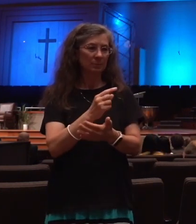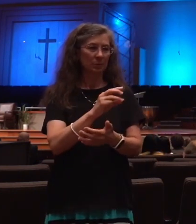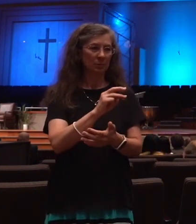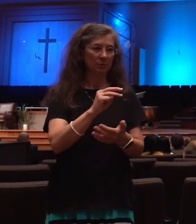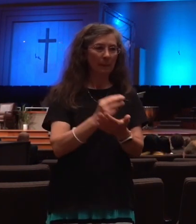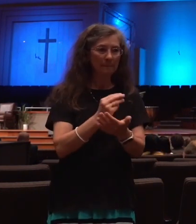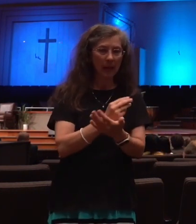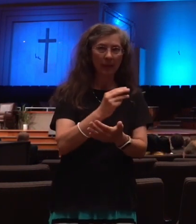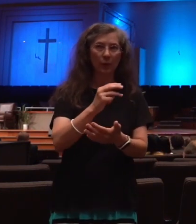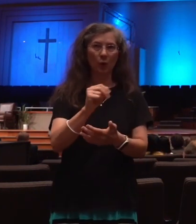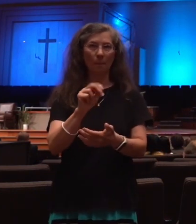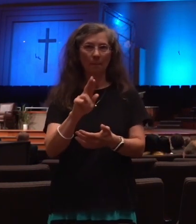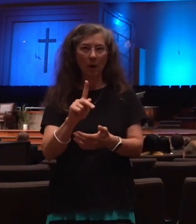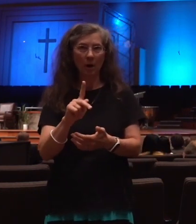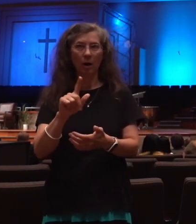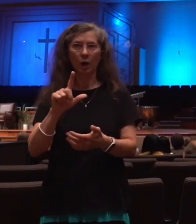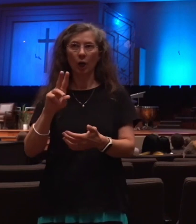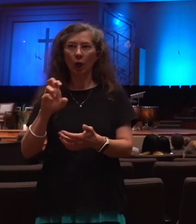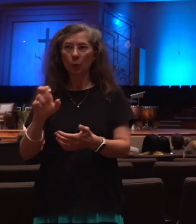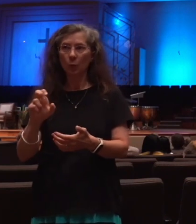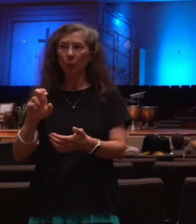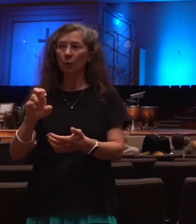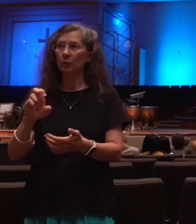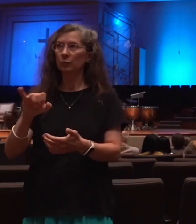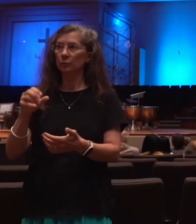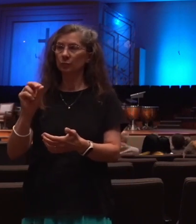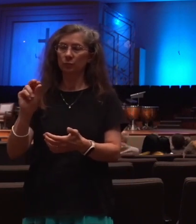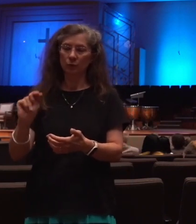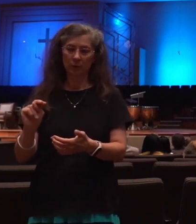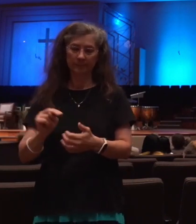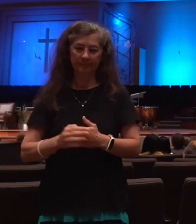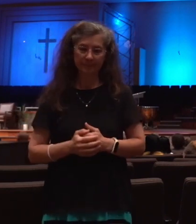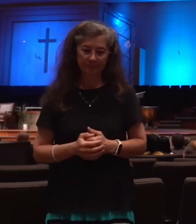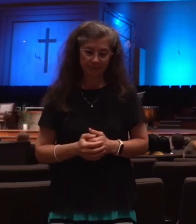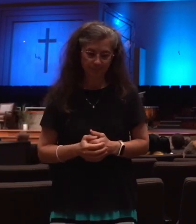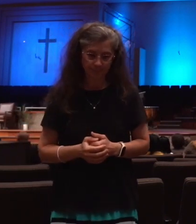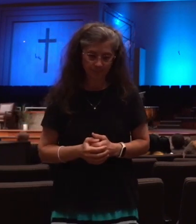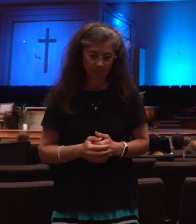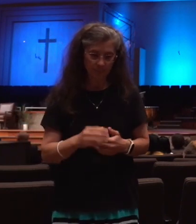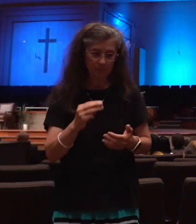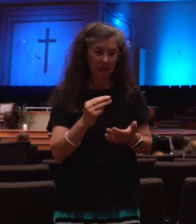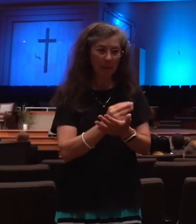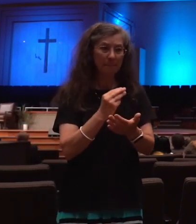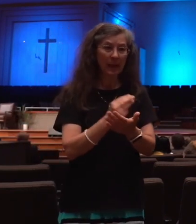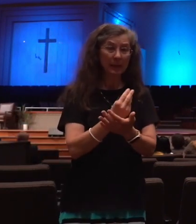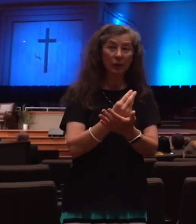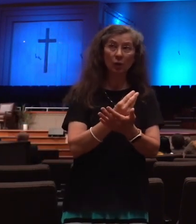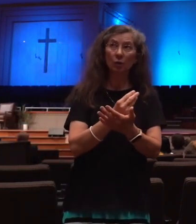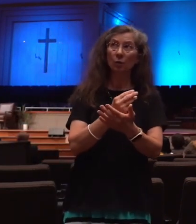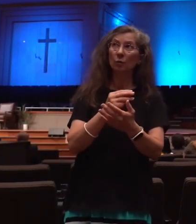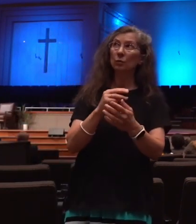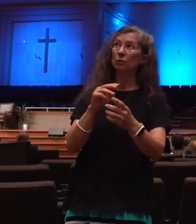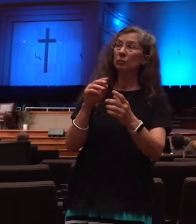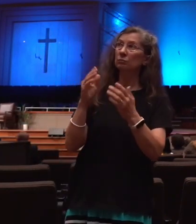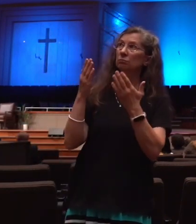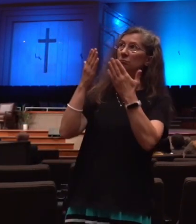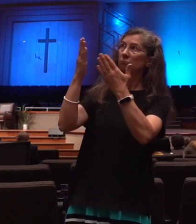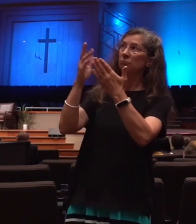gospels, you get four different perspectives of Jesus Christ. In Matthew, you see him as the king. In Mark, you see him as the servant.